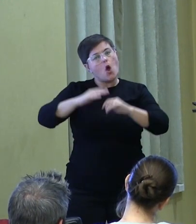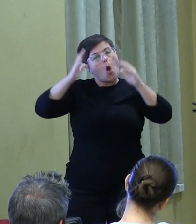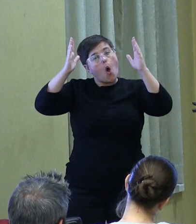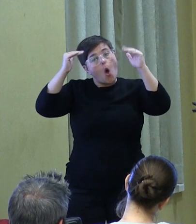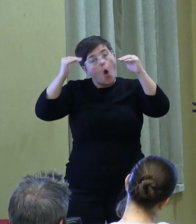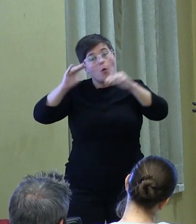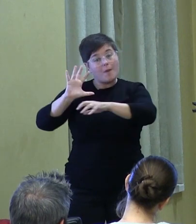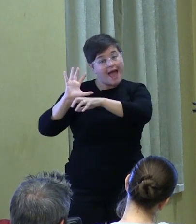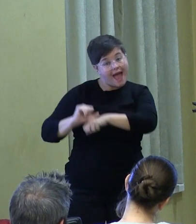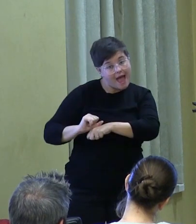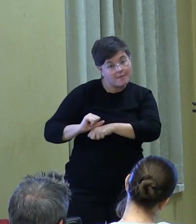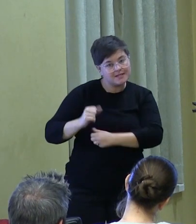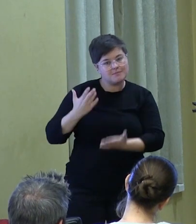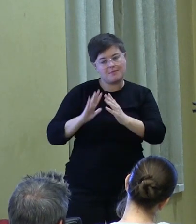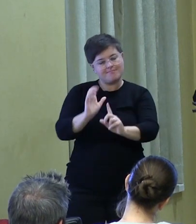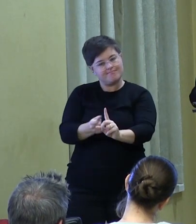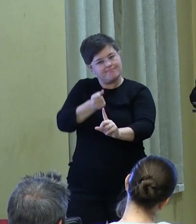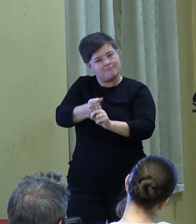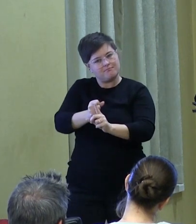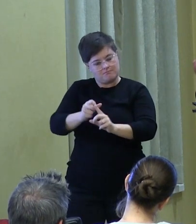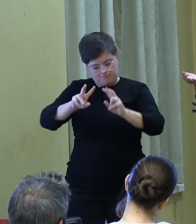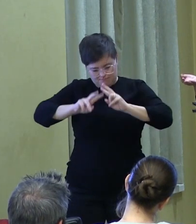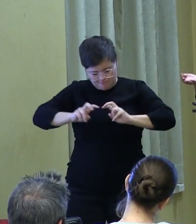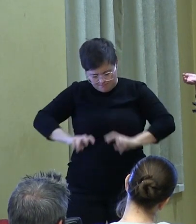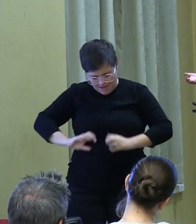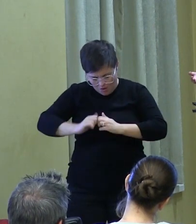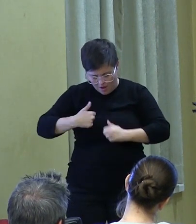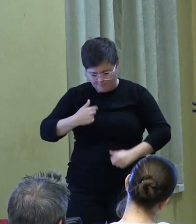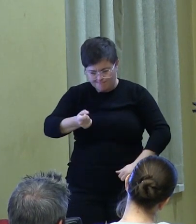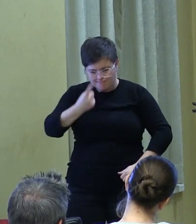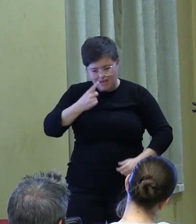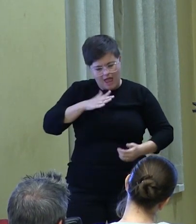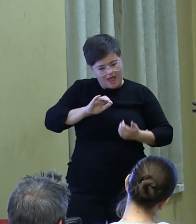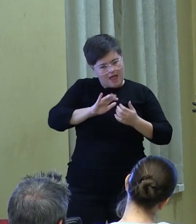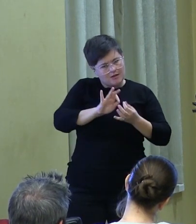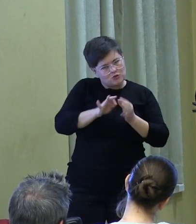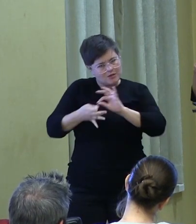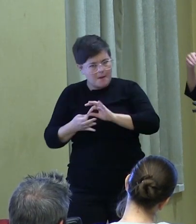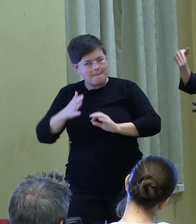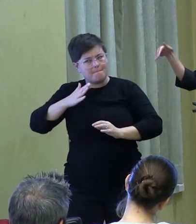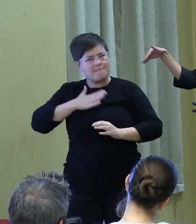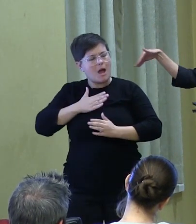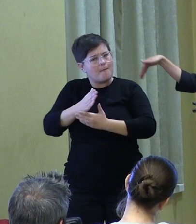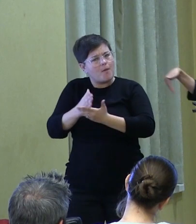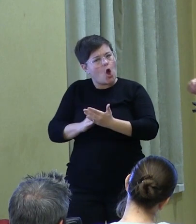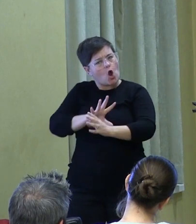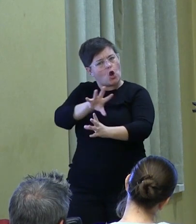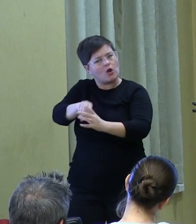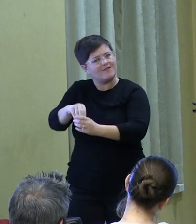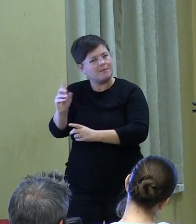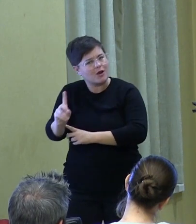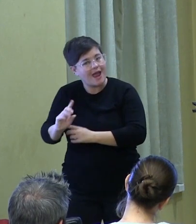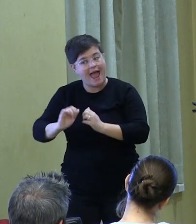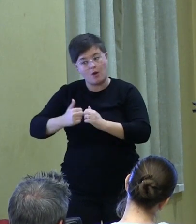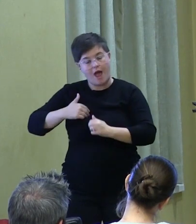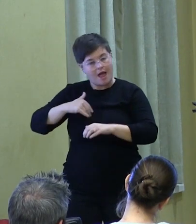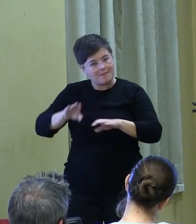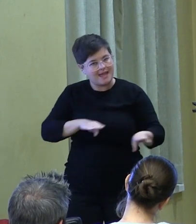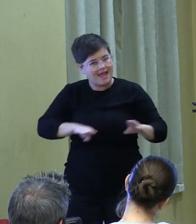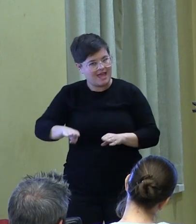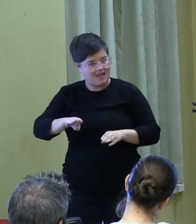hope may impact how we both understand ourselves and how we interpret our part of democracy and how we act on both of those things.